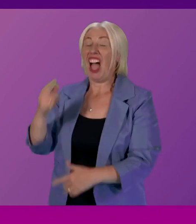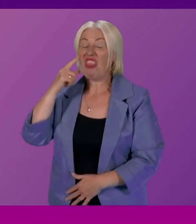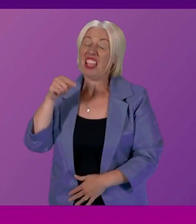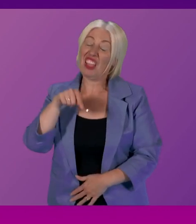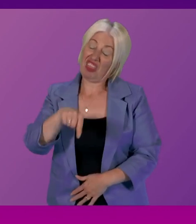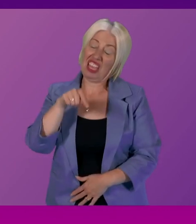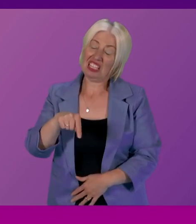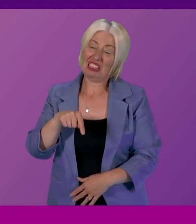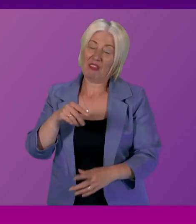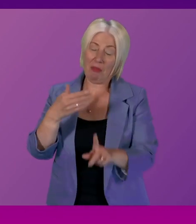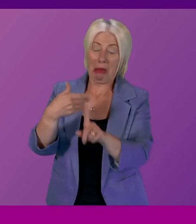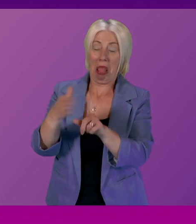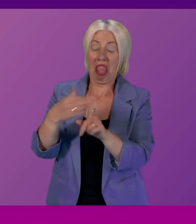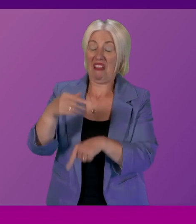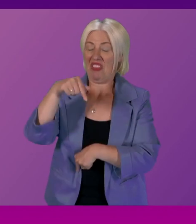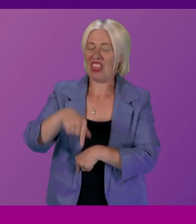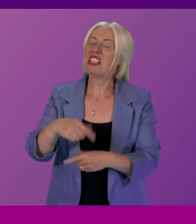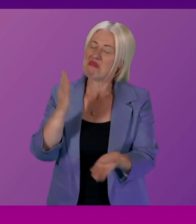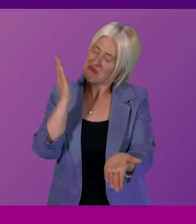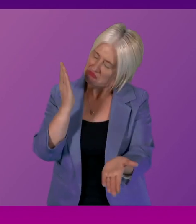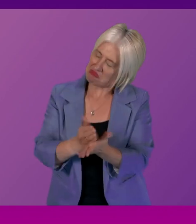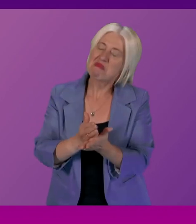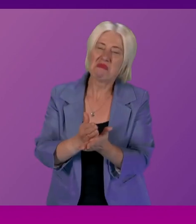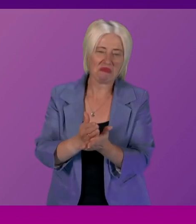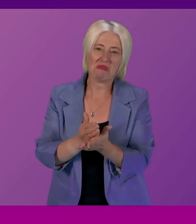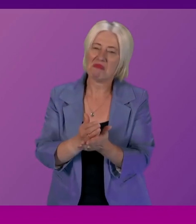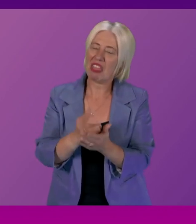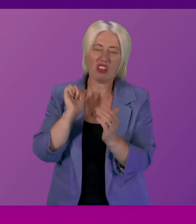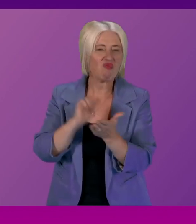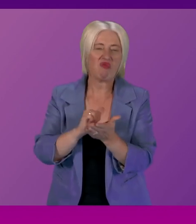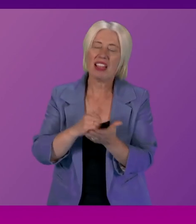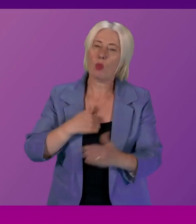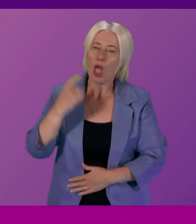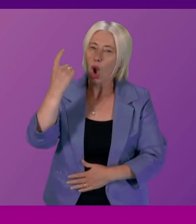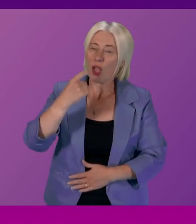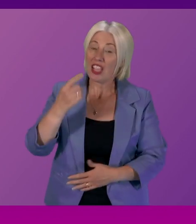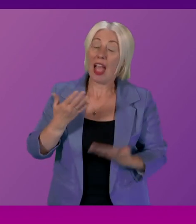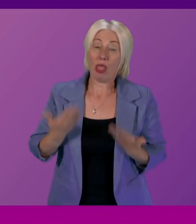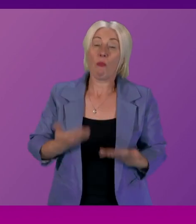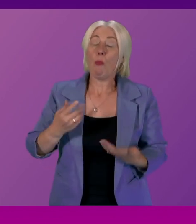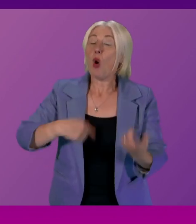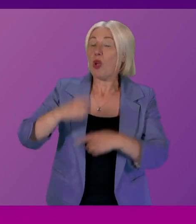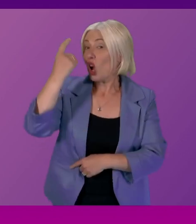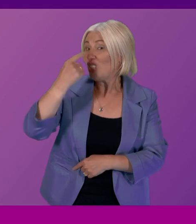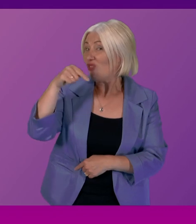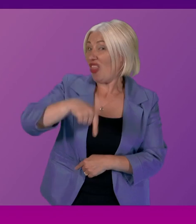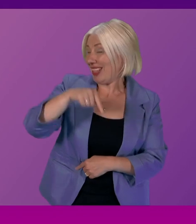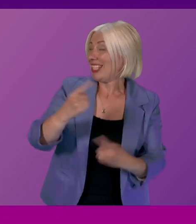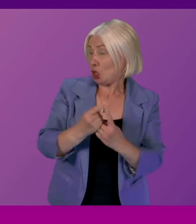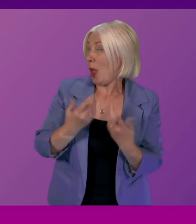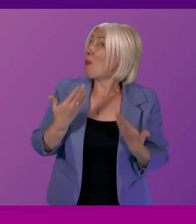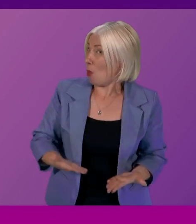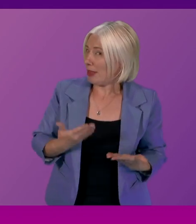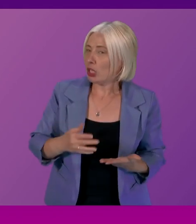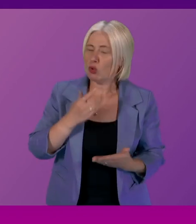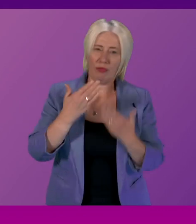a contender for an issue that I absolutely should give consideration to we are actually actively giving consideration to this very issue I